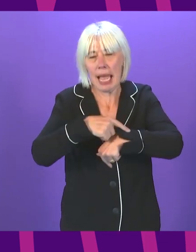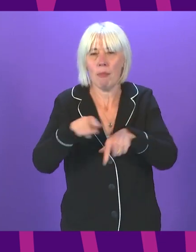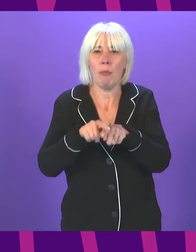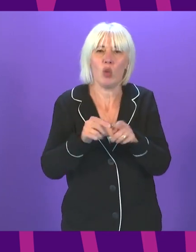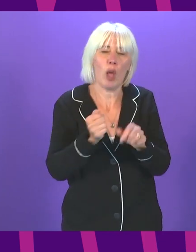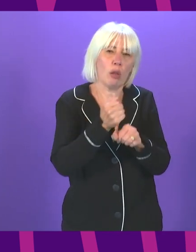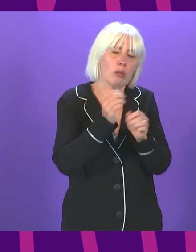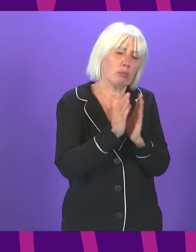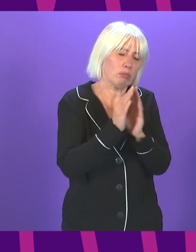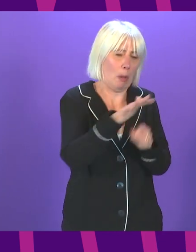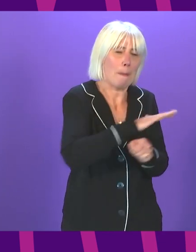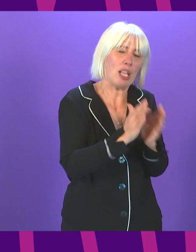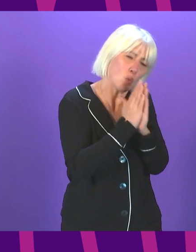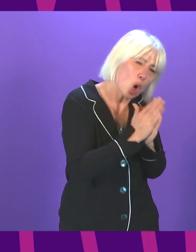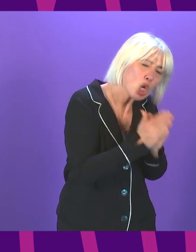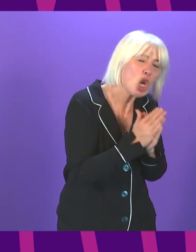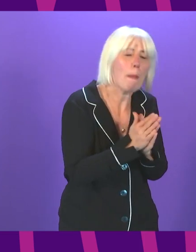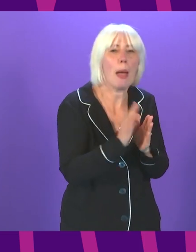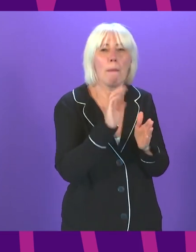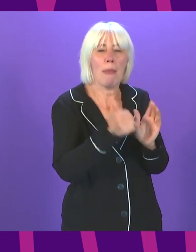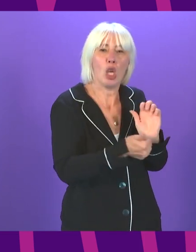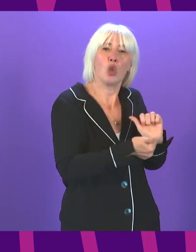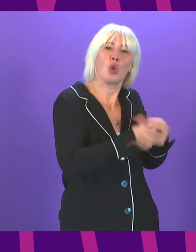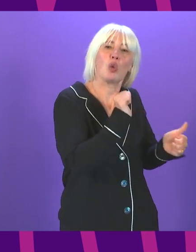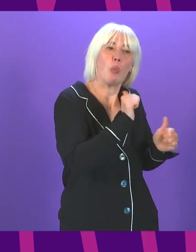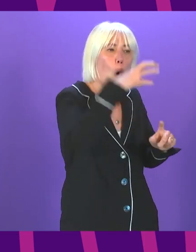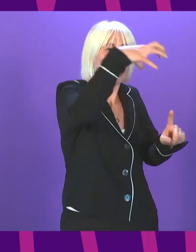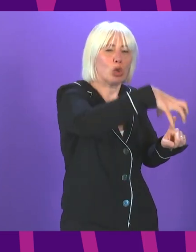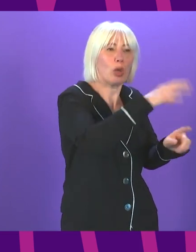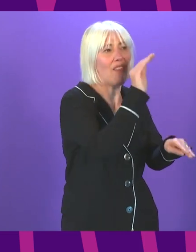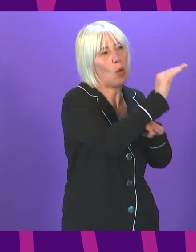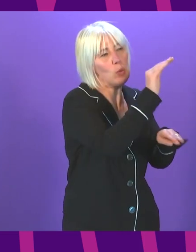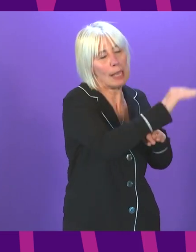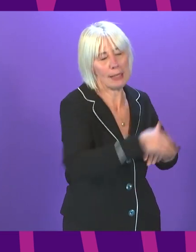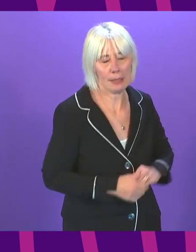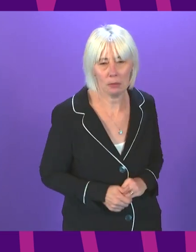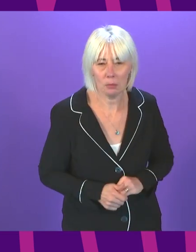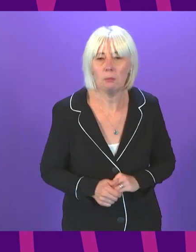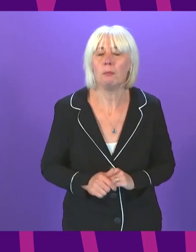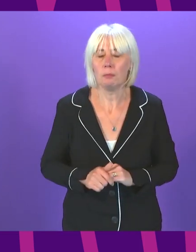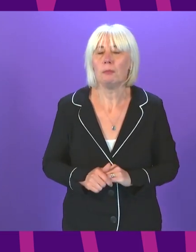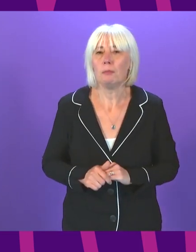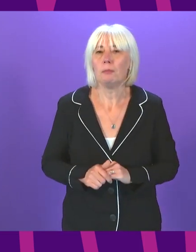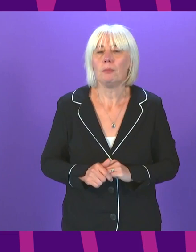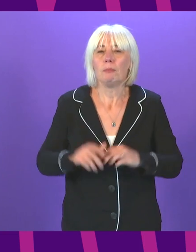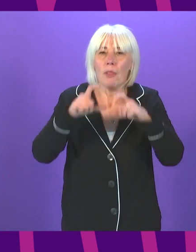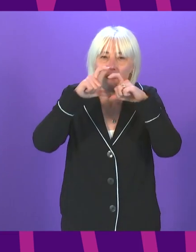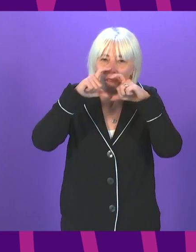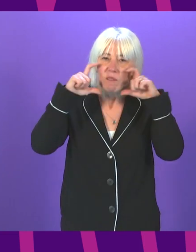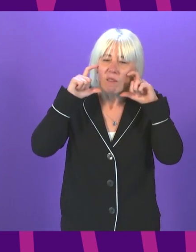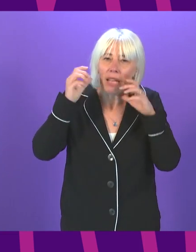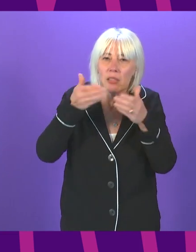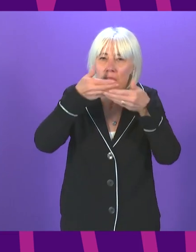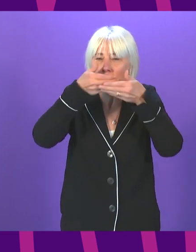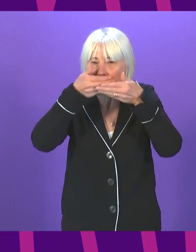worship and perhaps people in sports stadia when they're sitting outside. First Minister. Face coverings play a